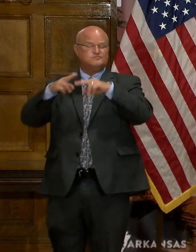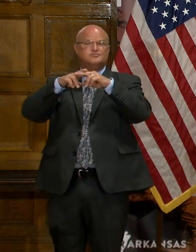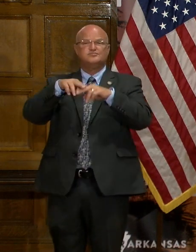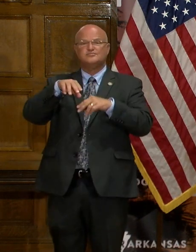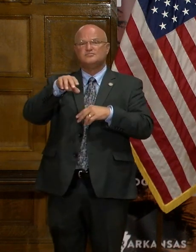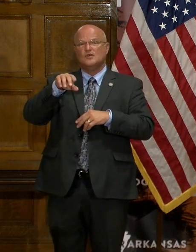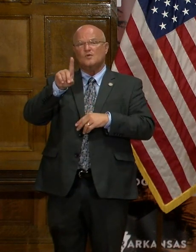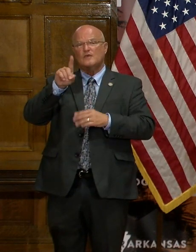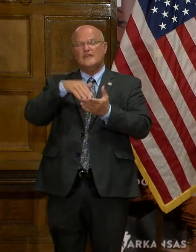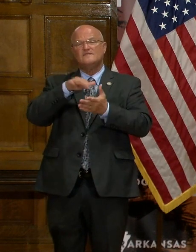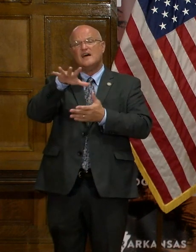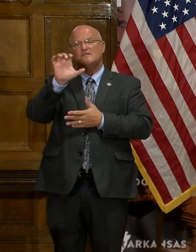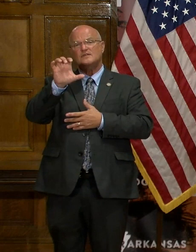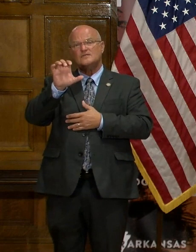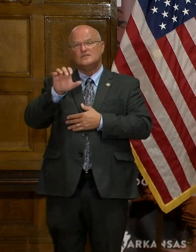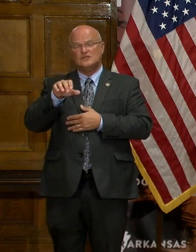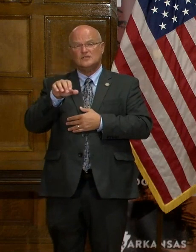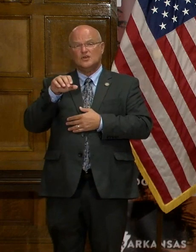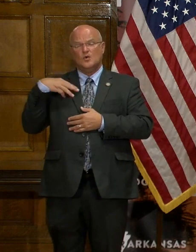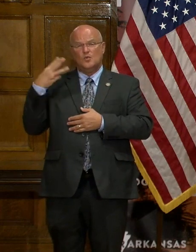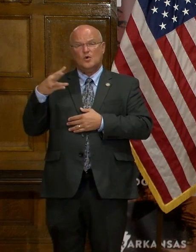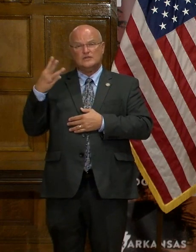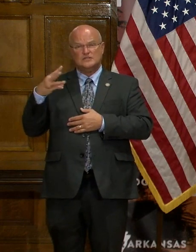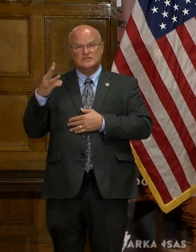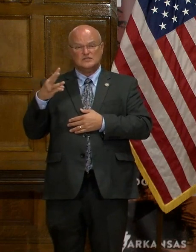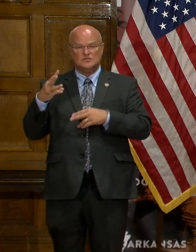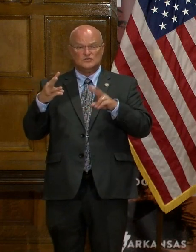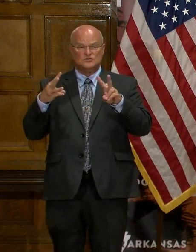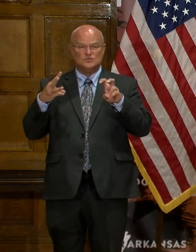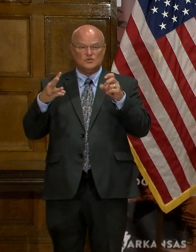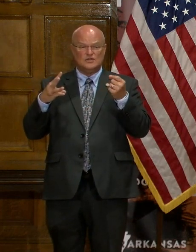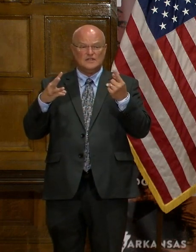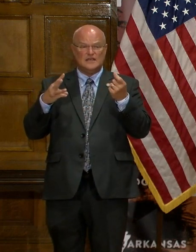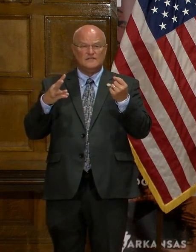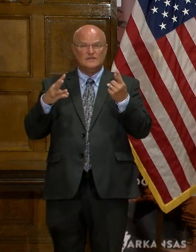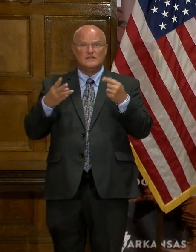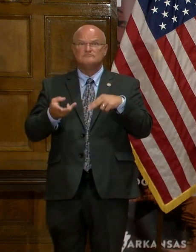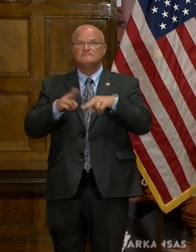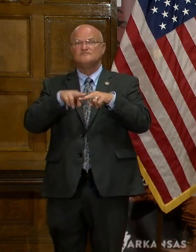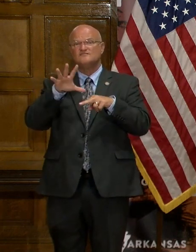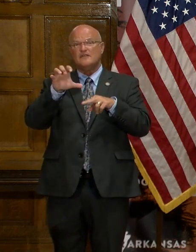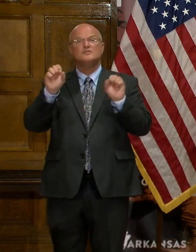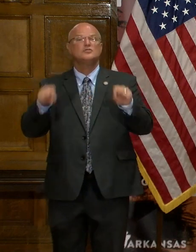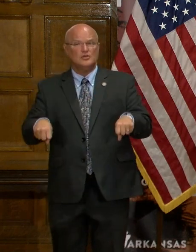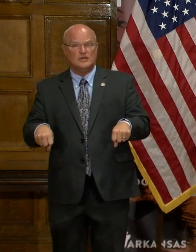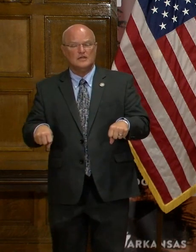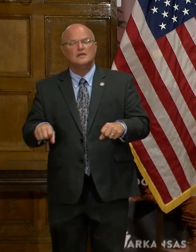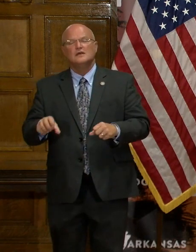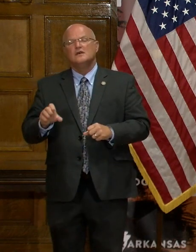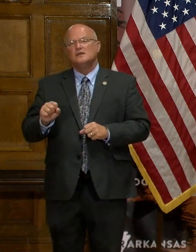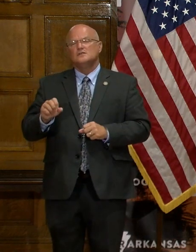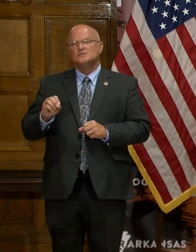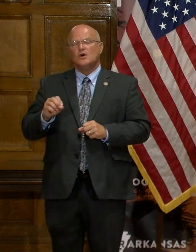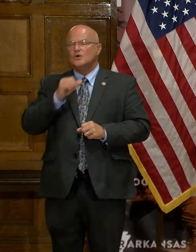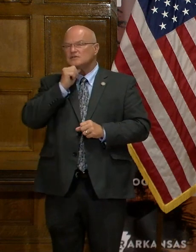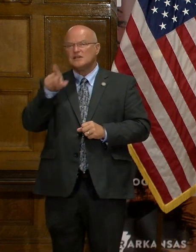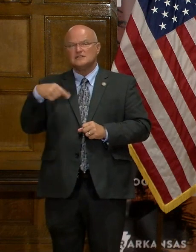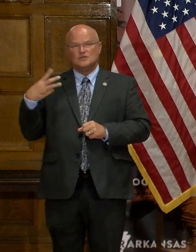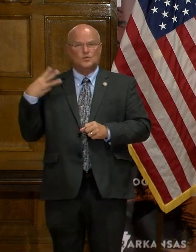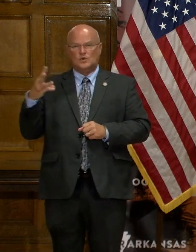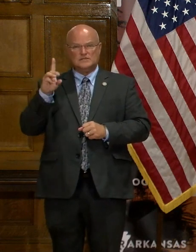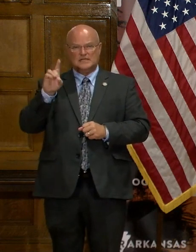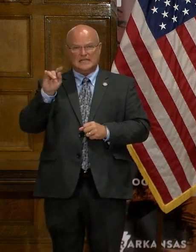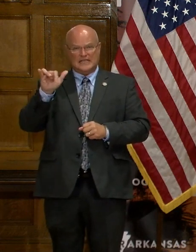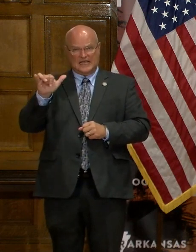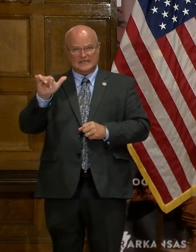200 and 11 cases in Washington County could become 500 cases in Washington County. So we need and it's not just Washington